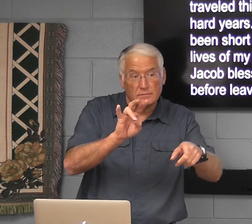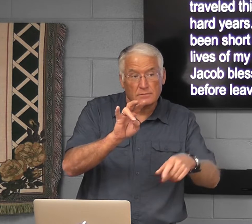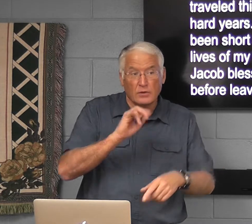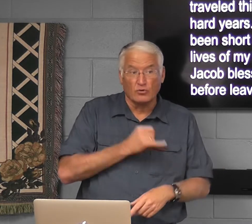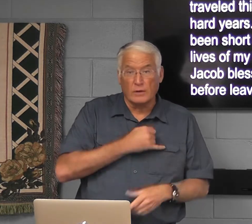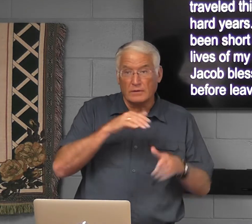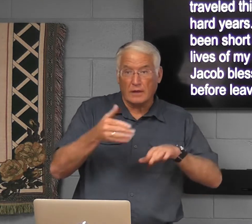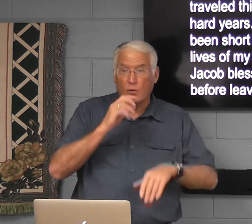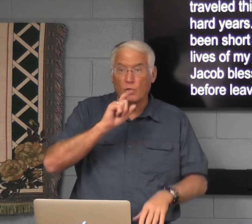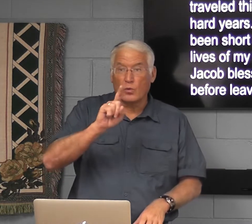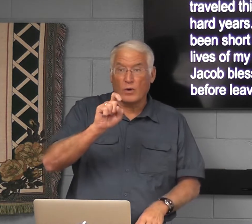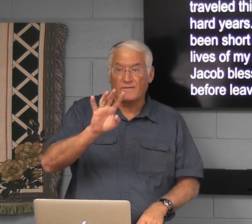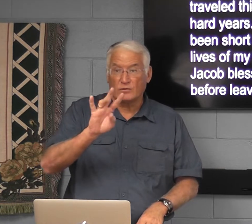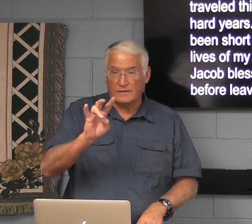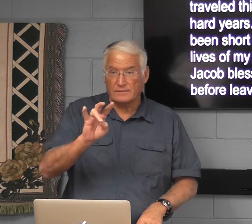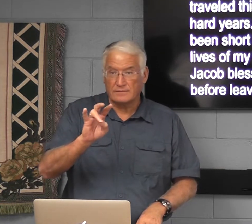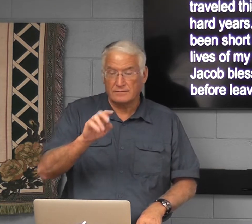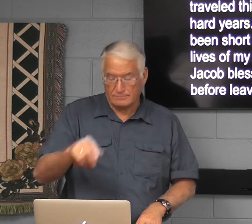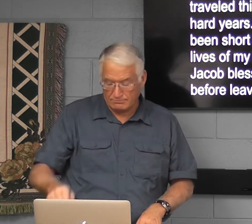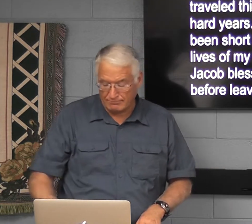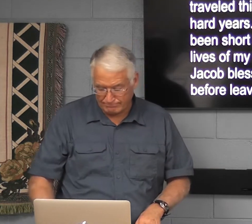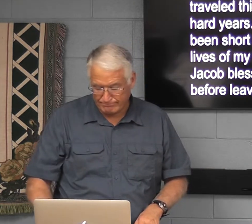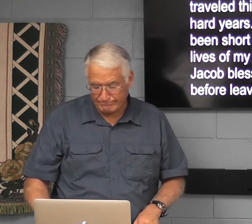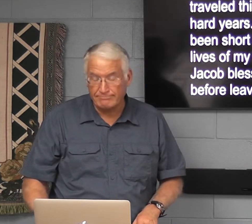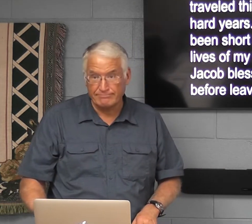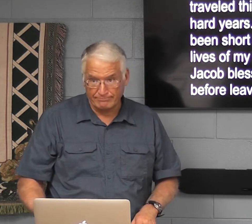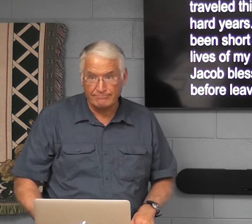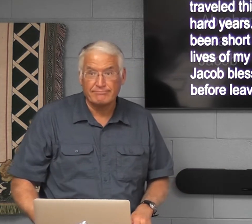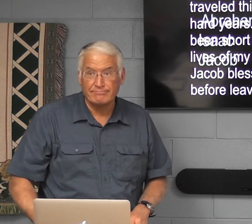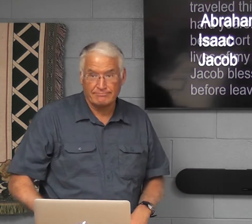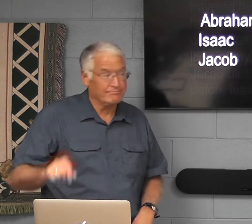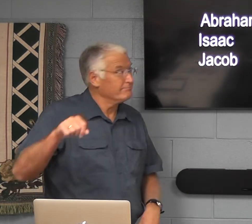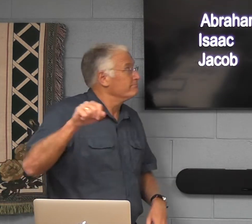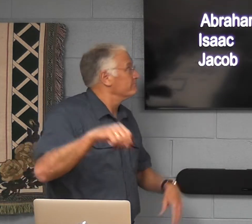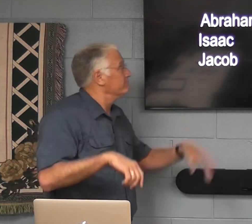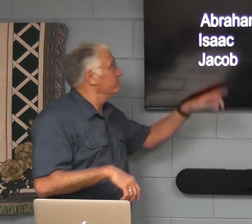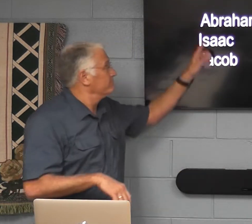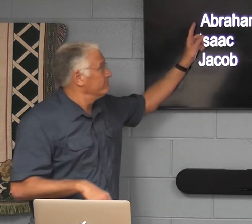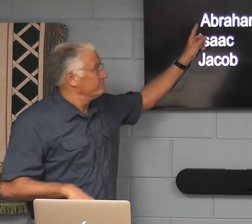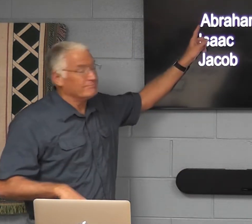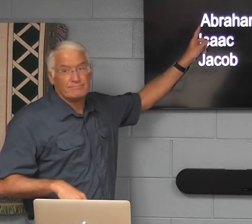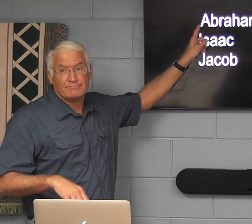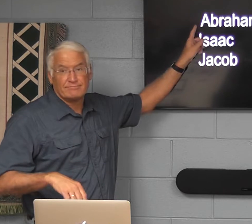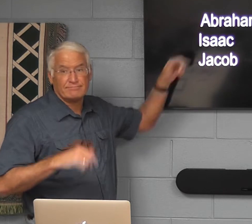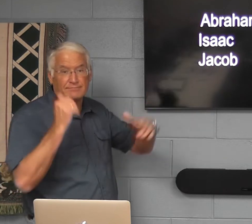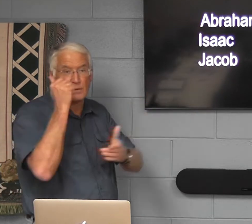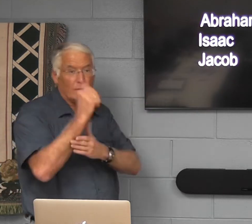old?